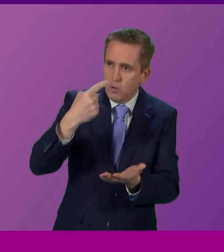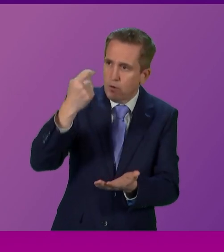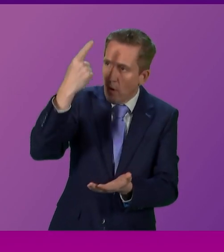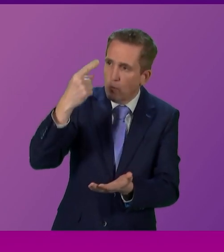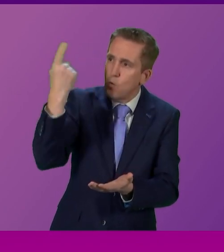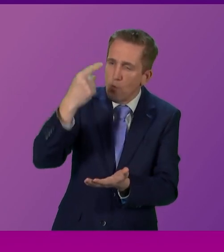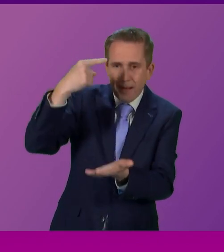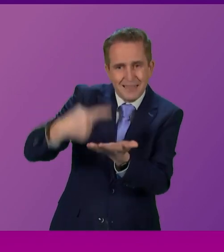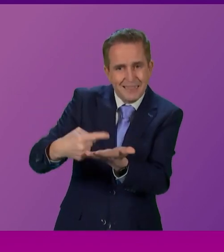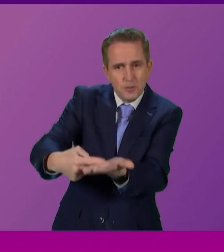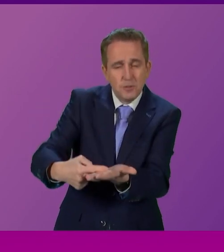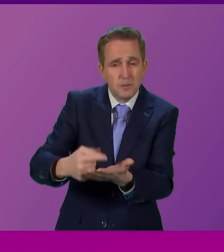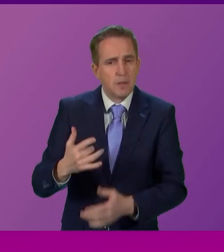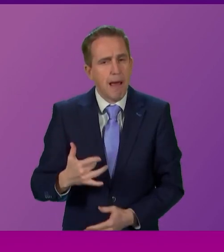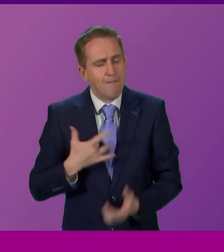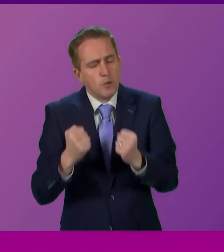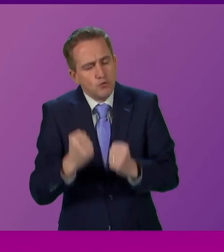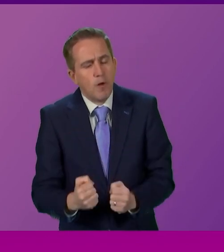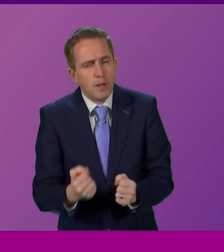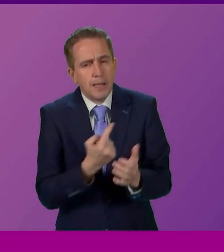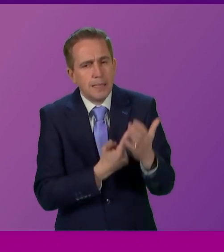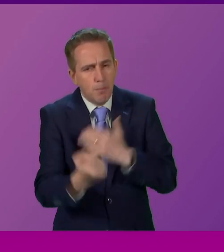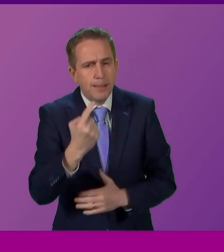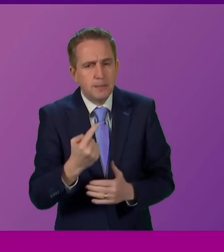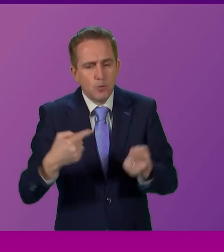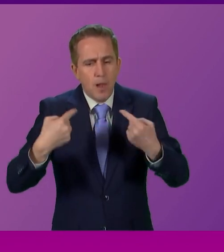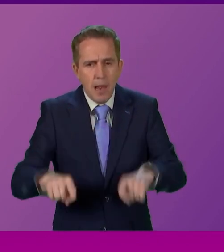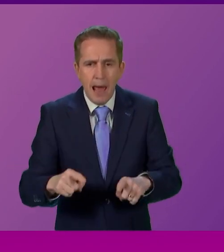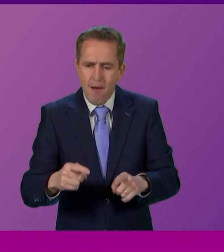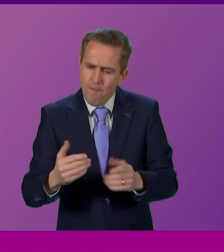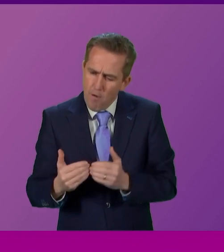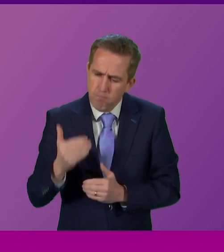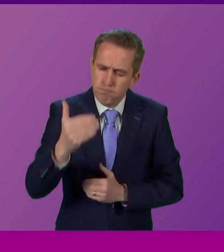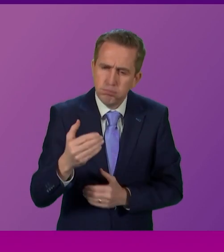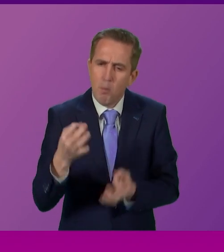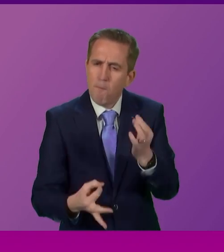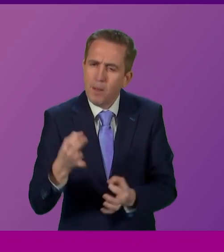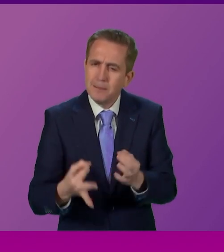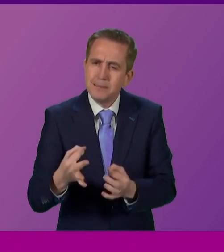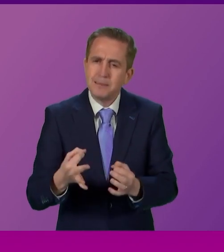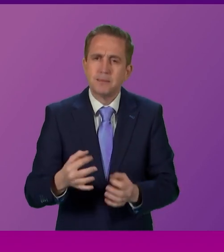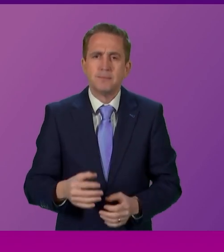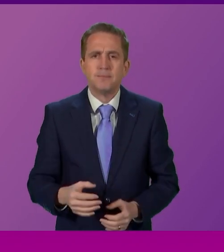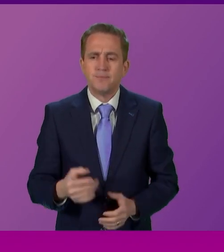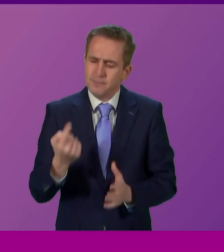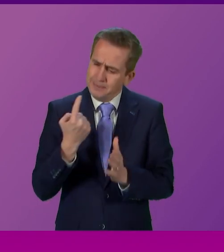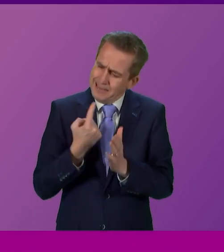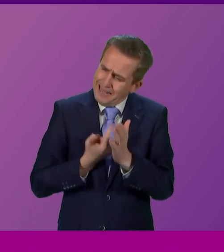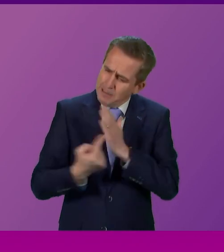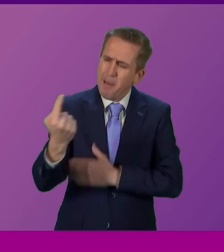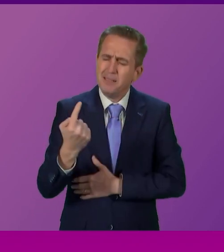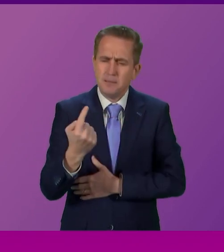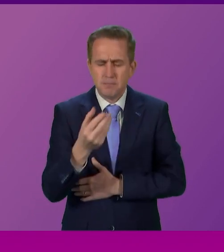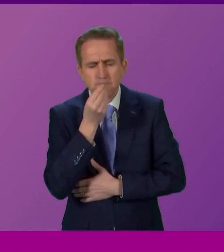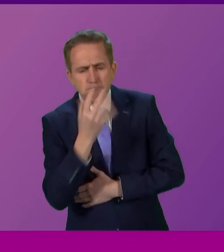affect them. I believe that independence would pave the way for progressive politics to happen. Independence to me is a means to